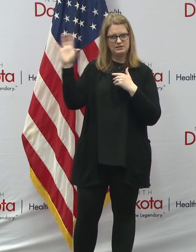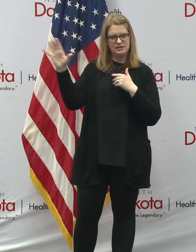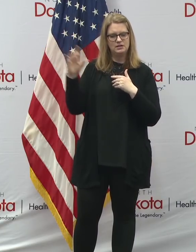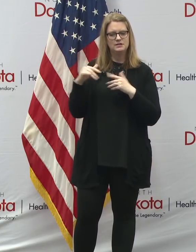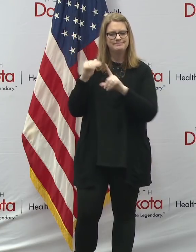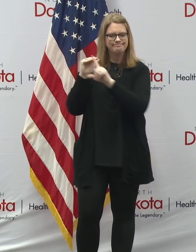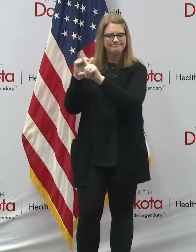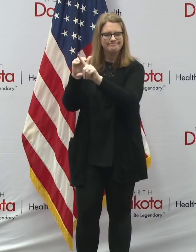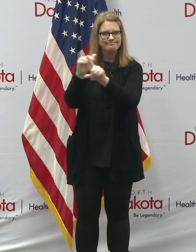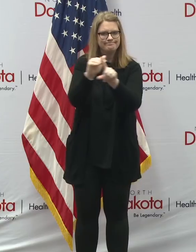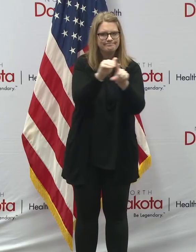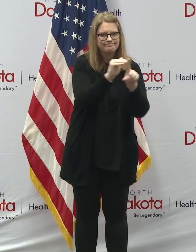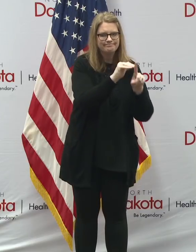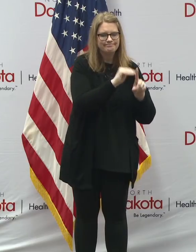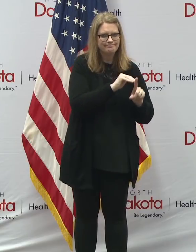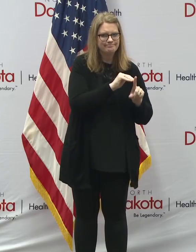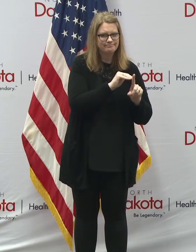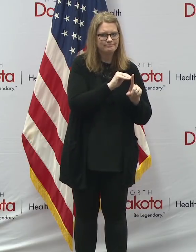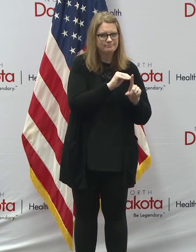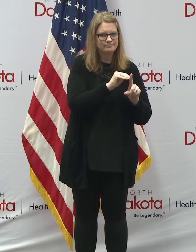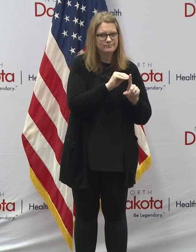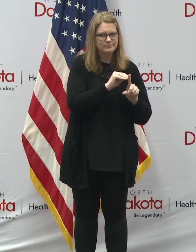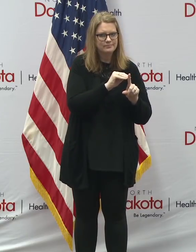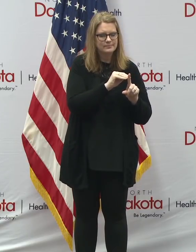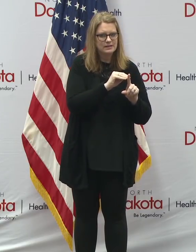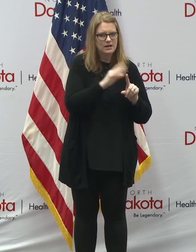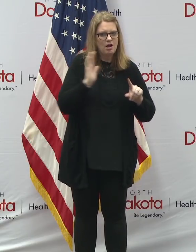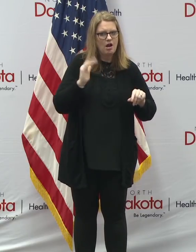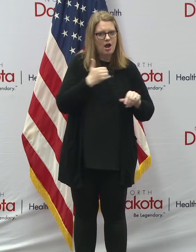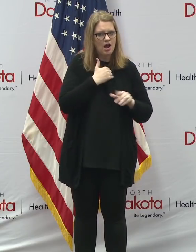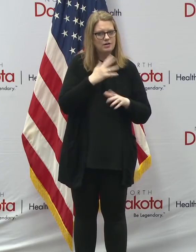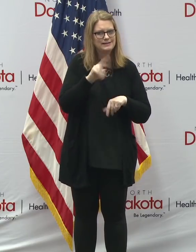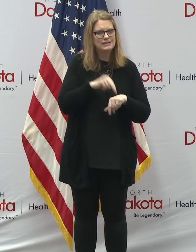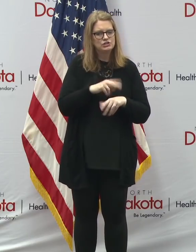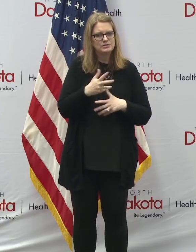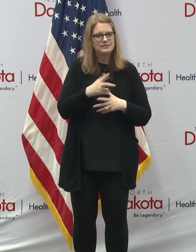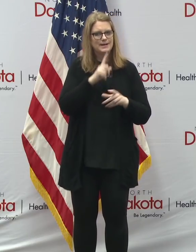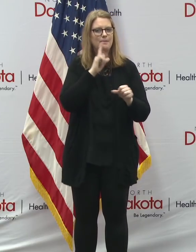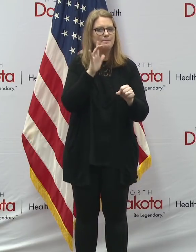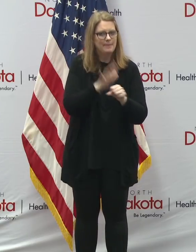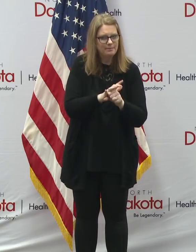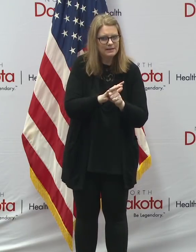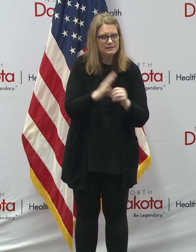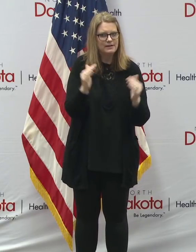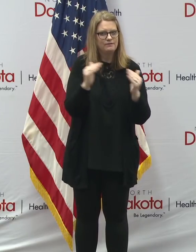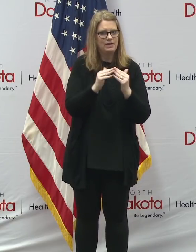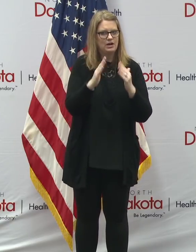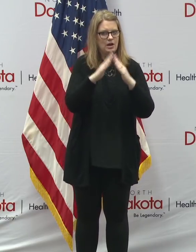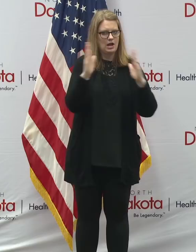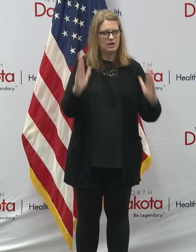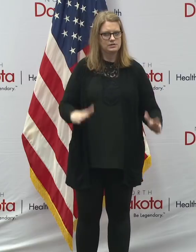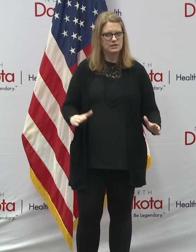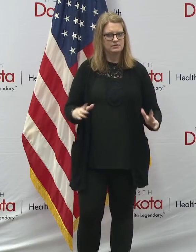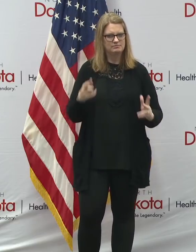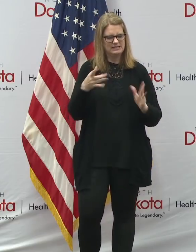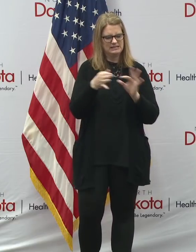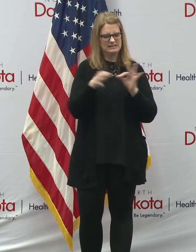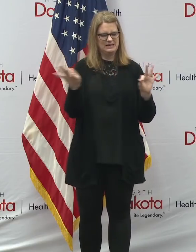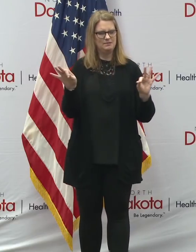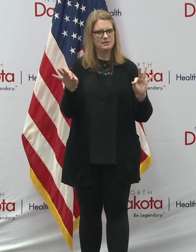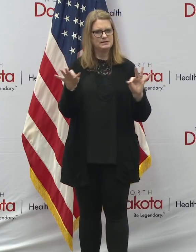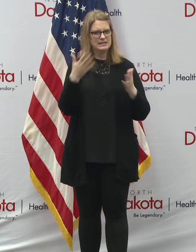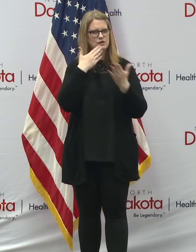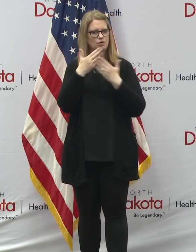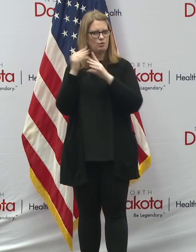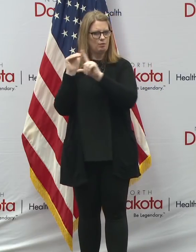the principles that underlie our nation's commitment to fair housing. I wanted to read an excerpt from his statement as I think it serves as a